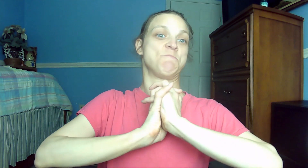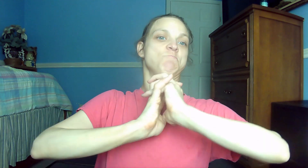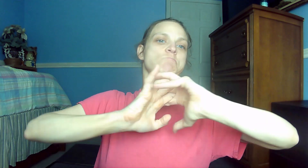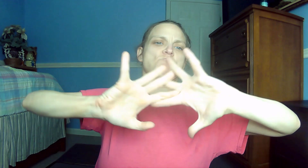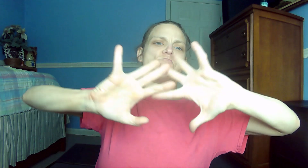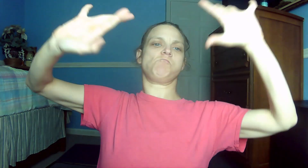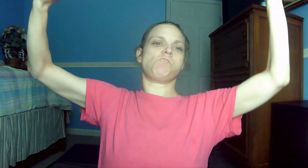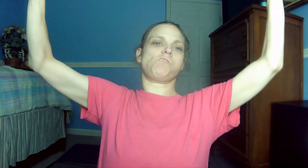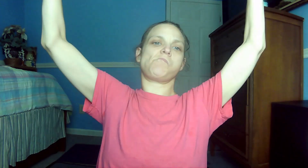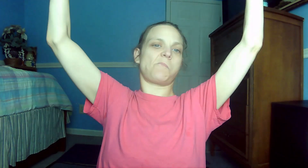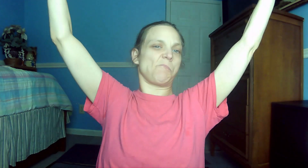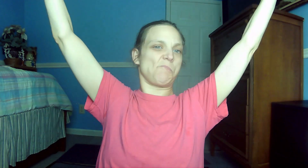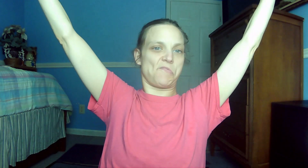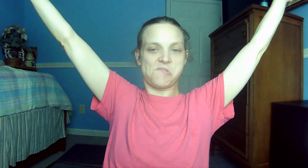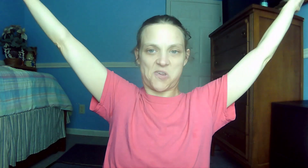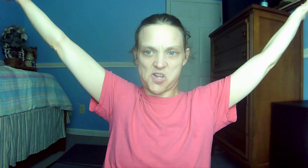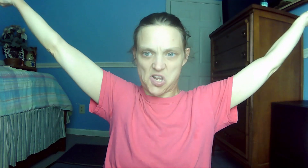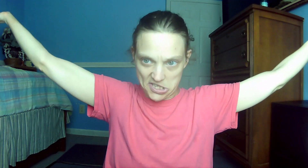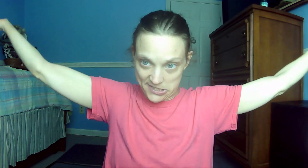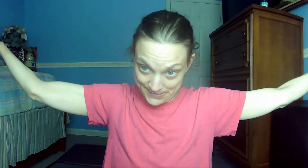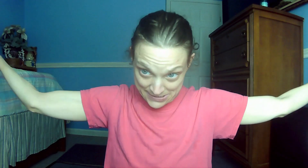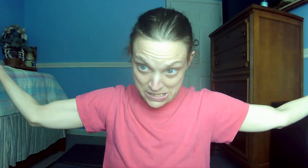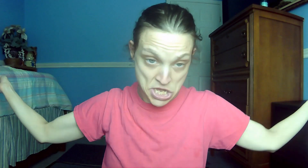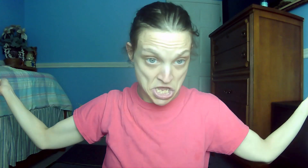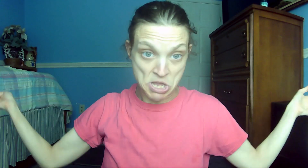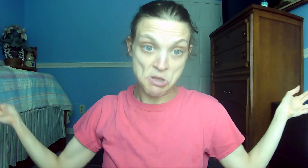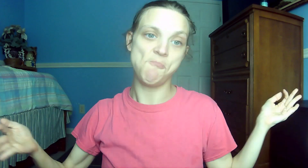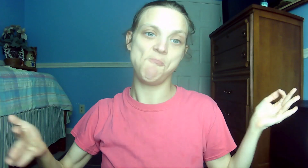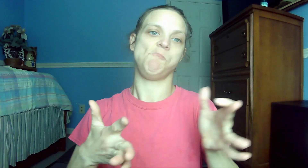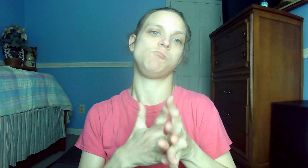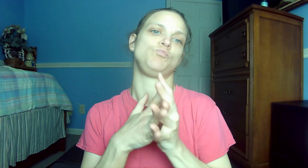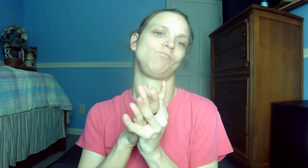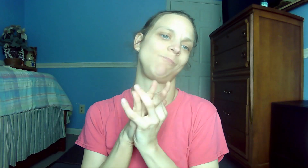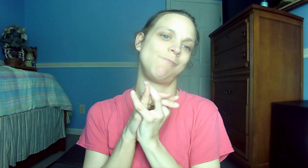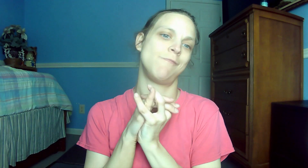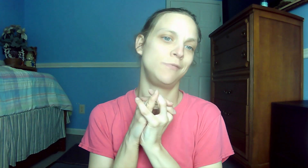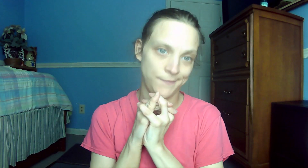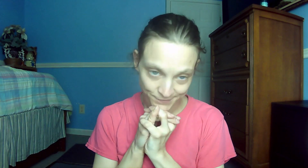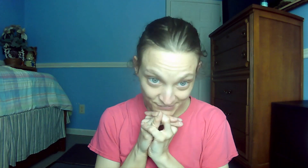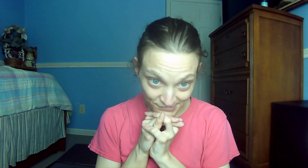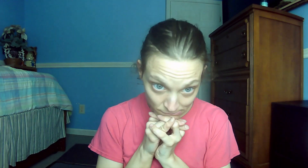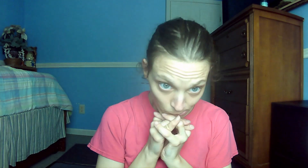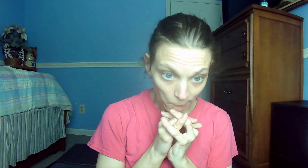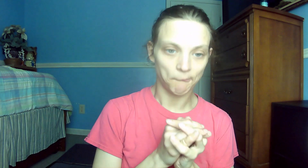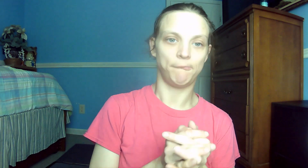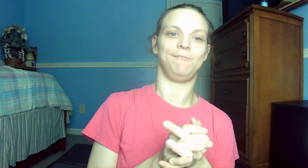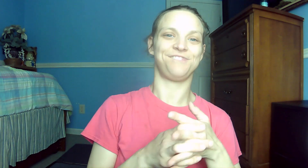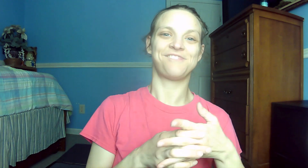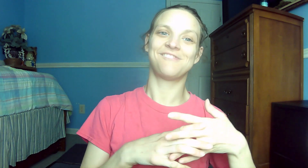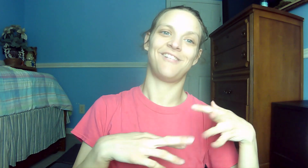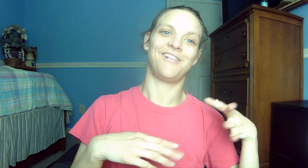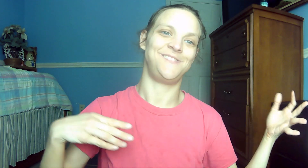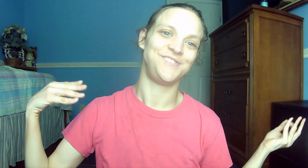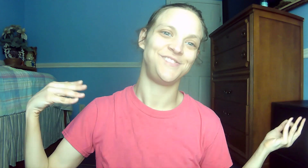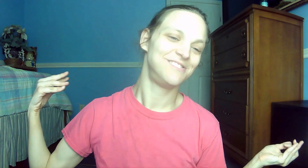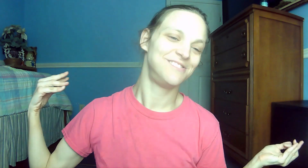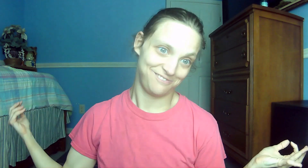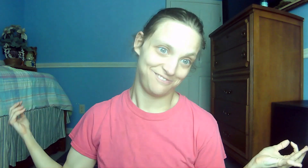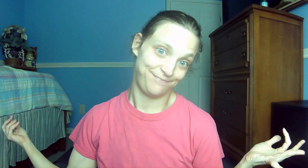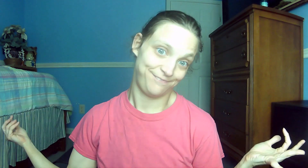70. that he rewards those who earnestly seek him. 70. John 14.1 Do not let your hearts be